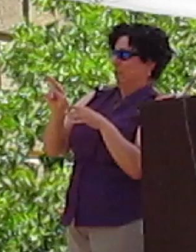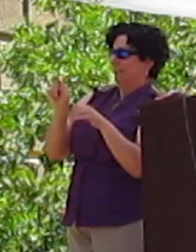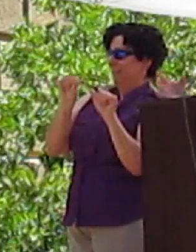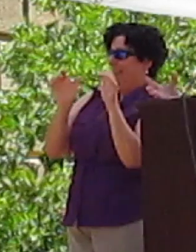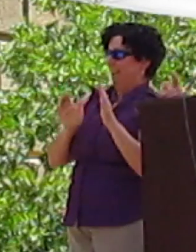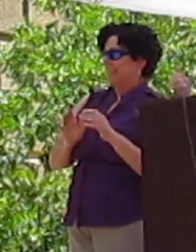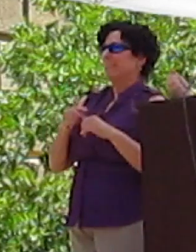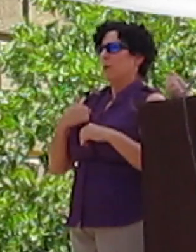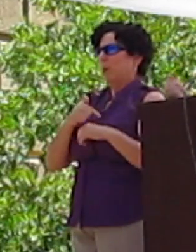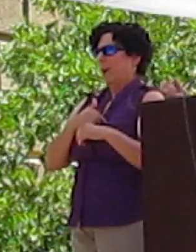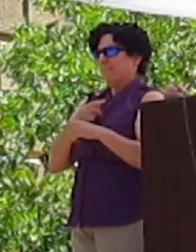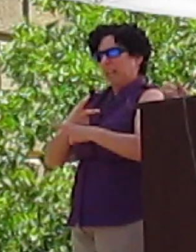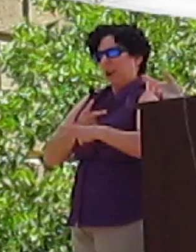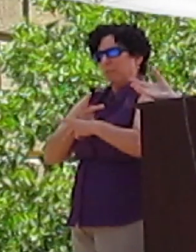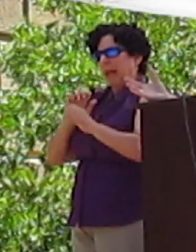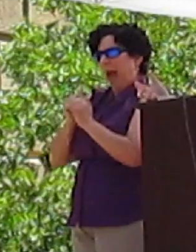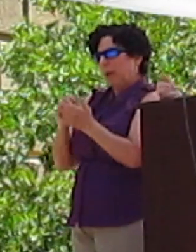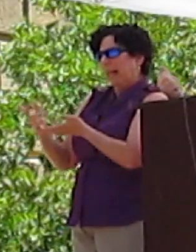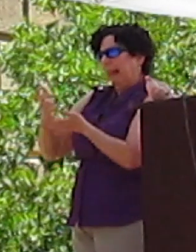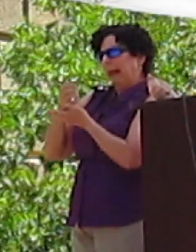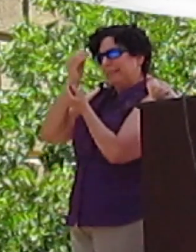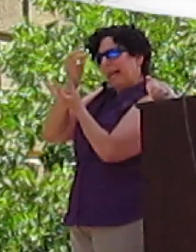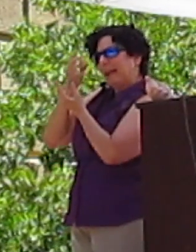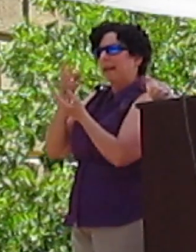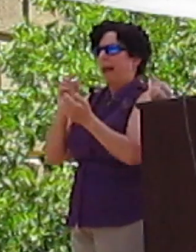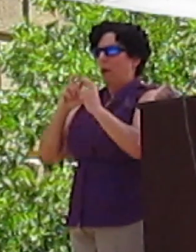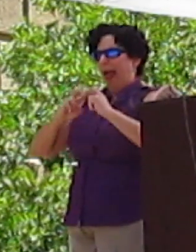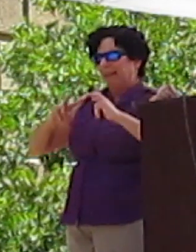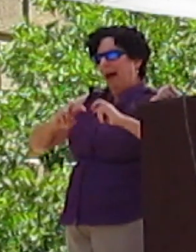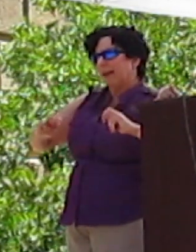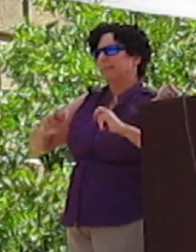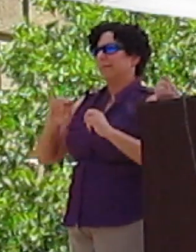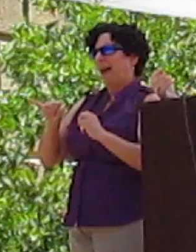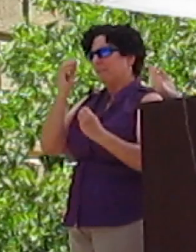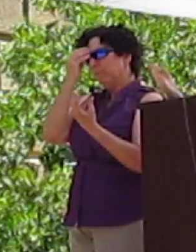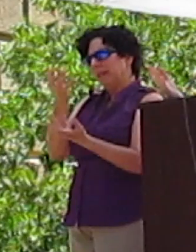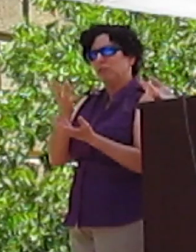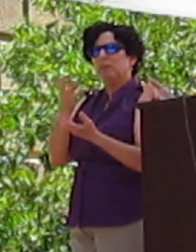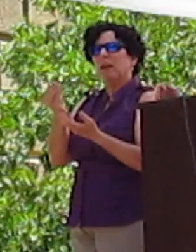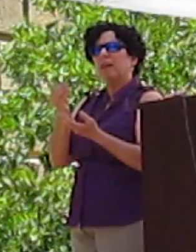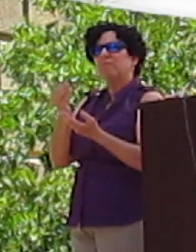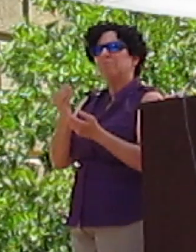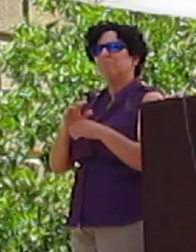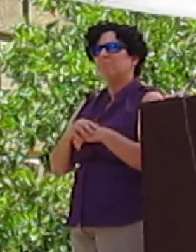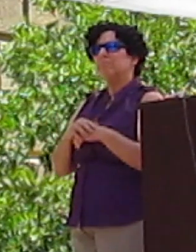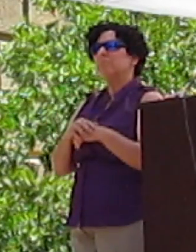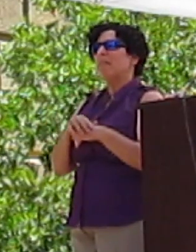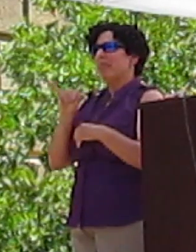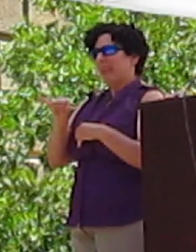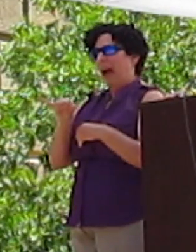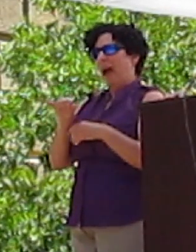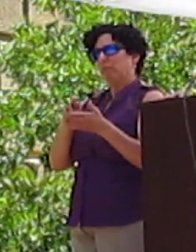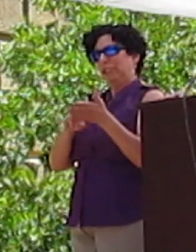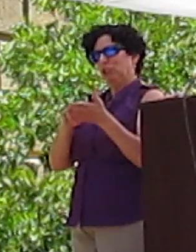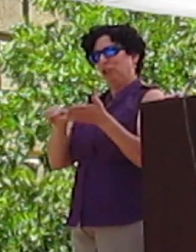very careful about how we collect data, very careful about how we analyze that data. But in its fundamental sense, it's really just that